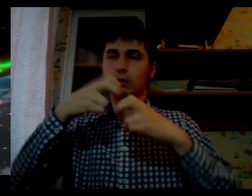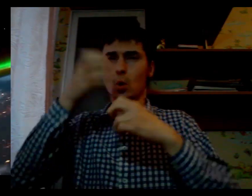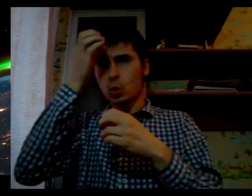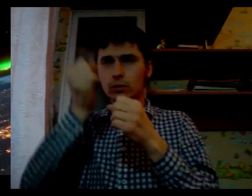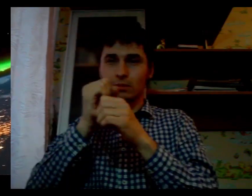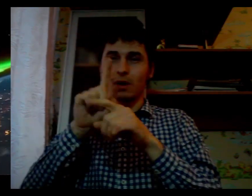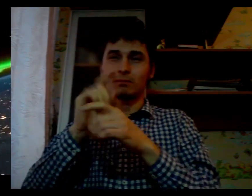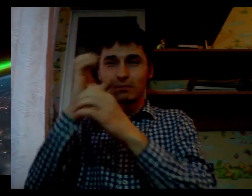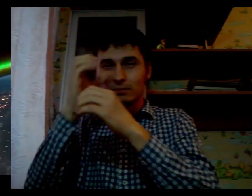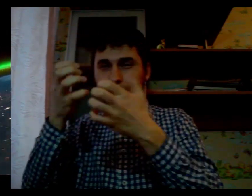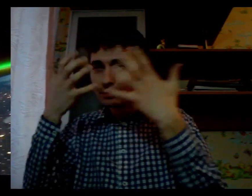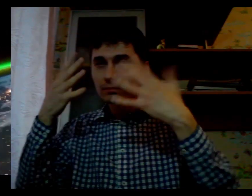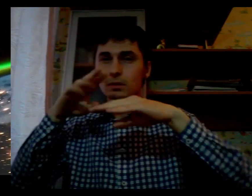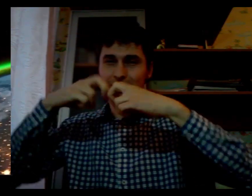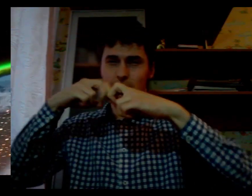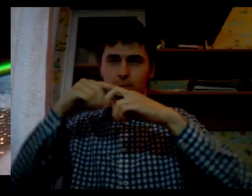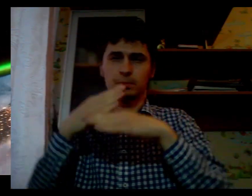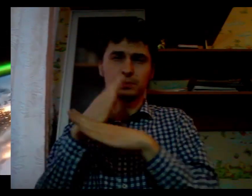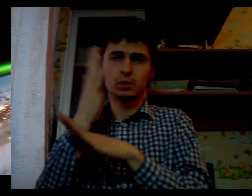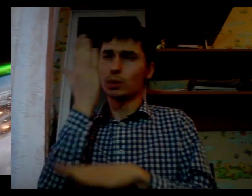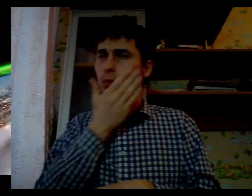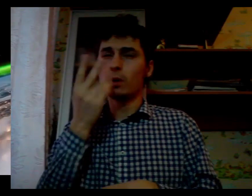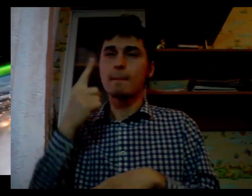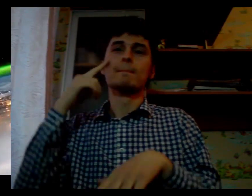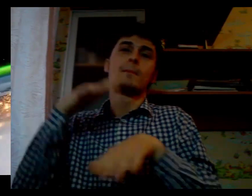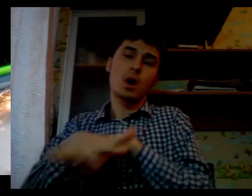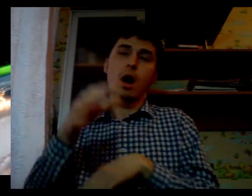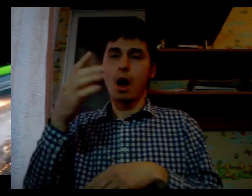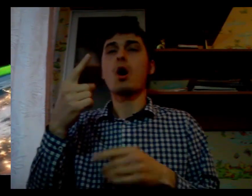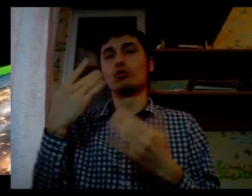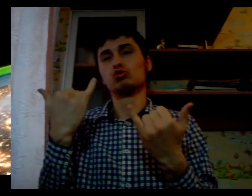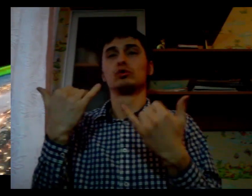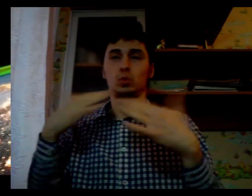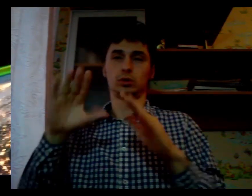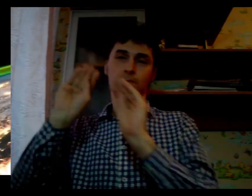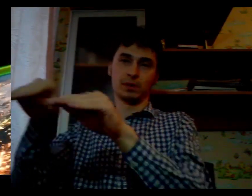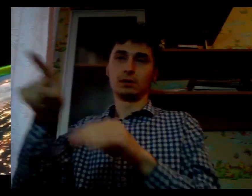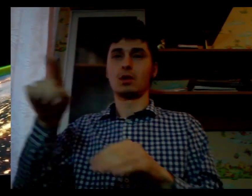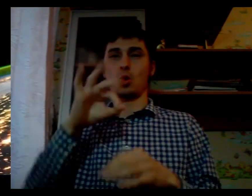Realizing this goal will require an entrepreneurial spirit, an anewed generation